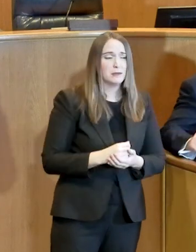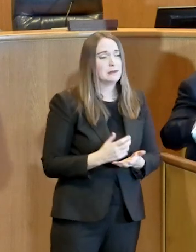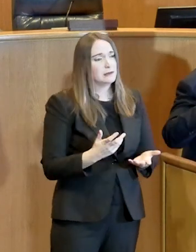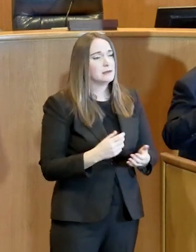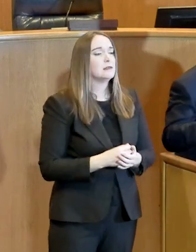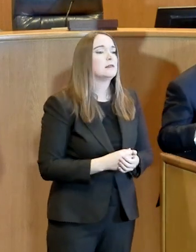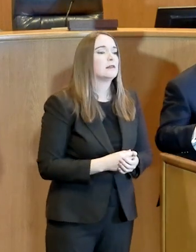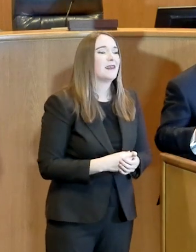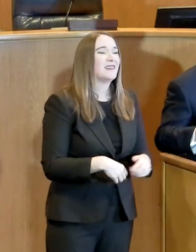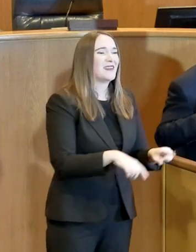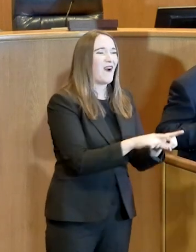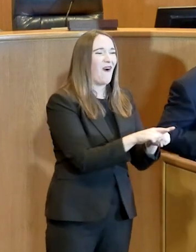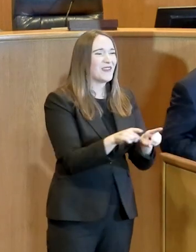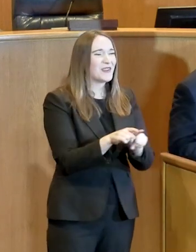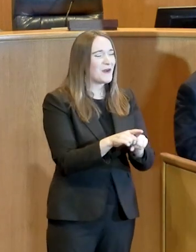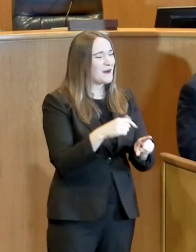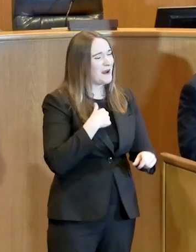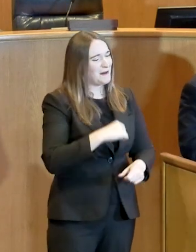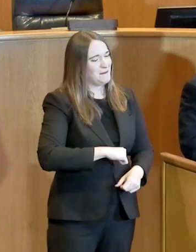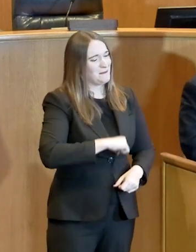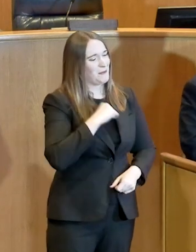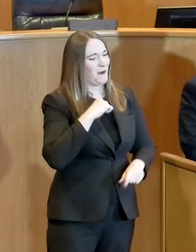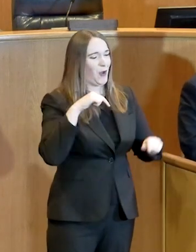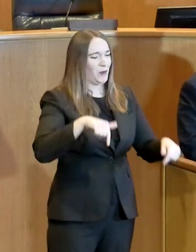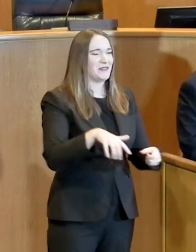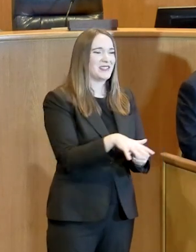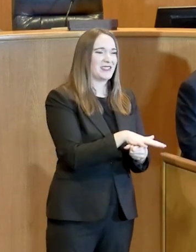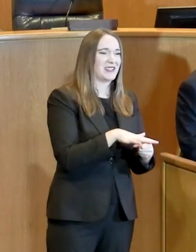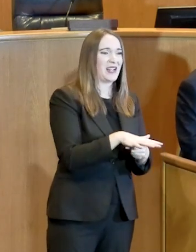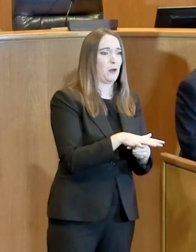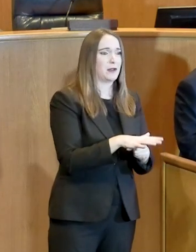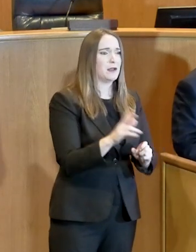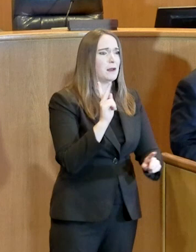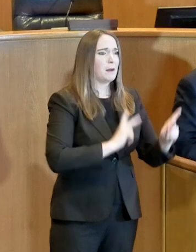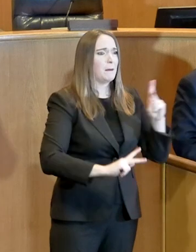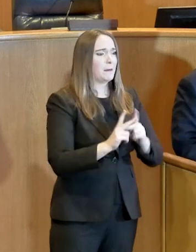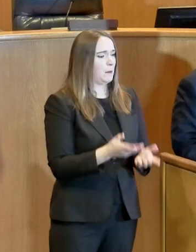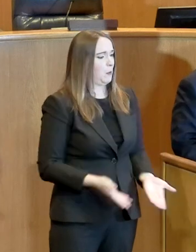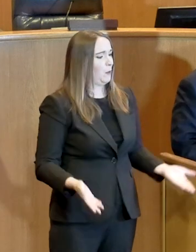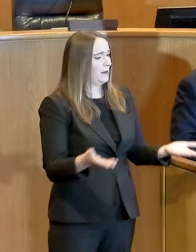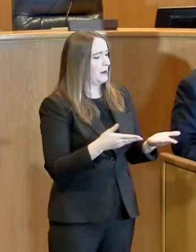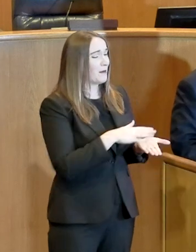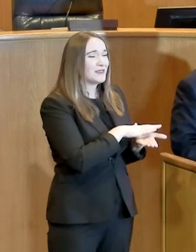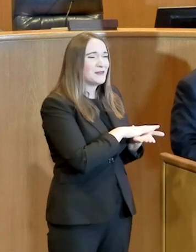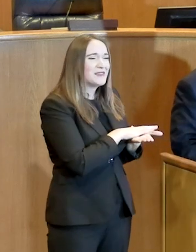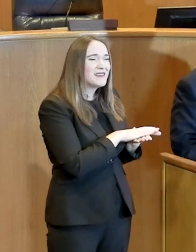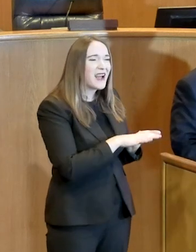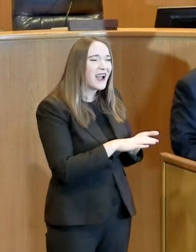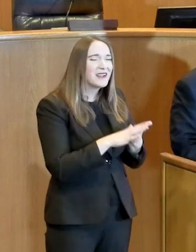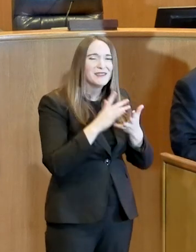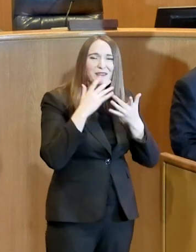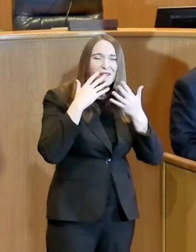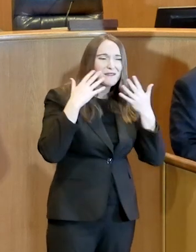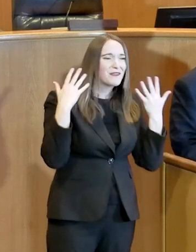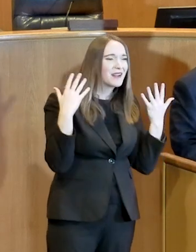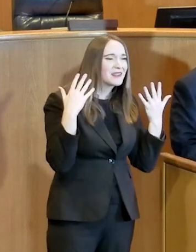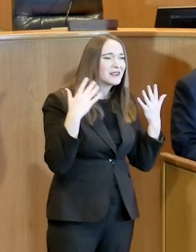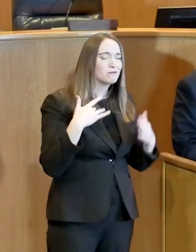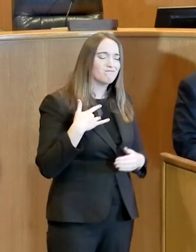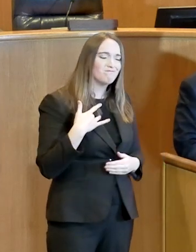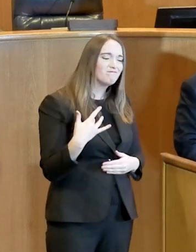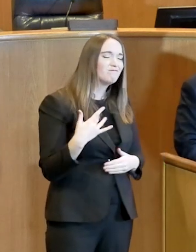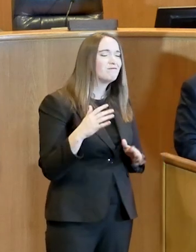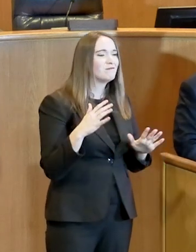here in Tarrant County is the kindness and generosity that people have, and we're going to need it as we move through